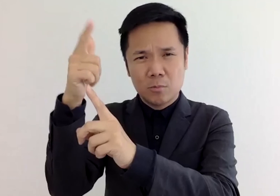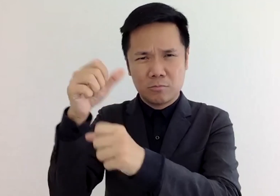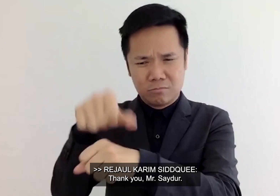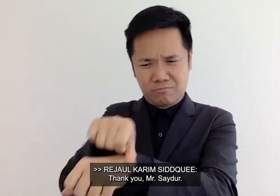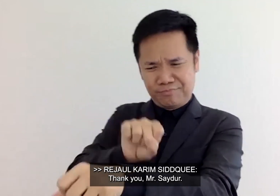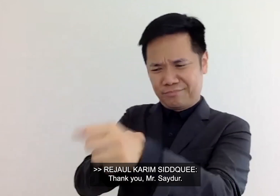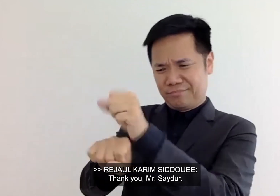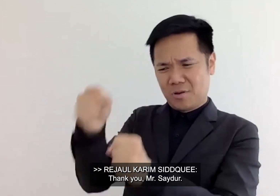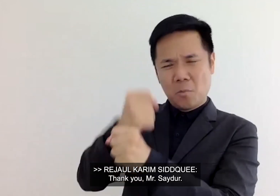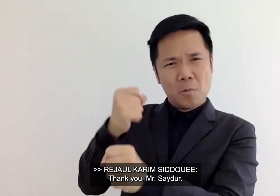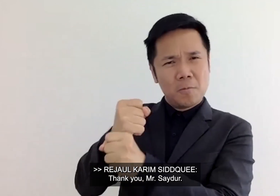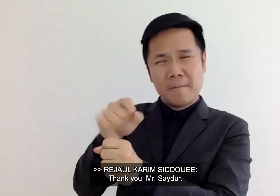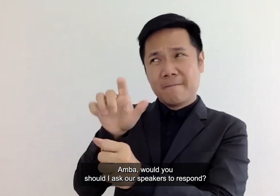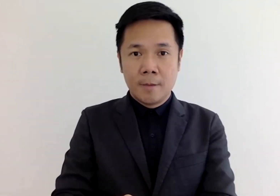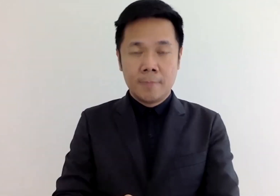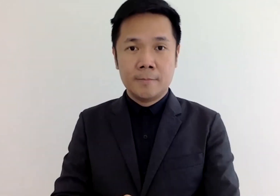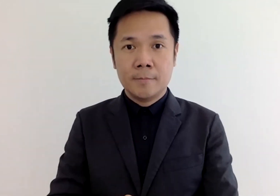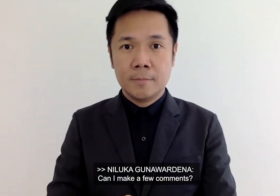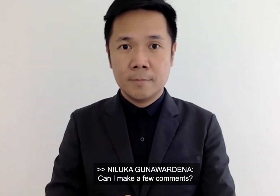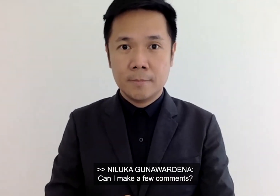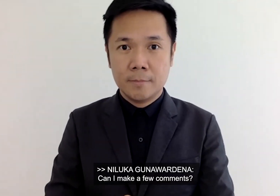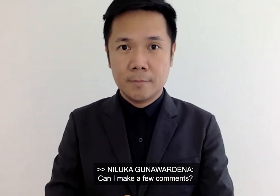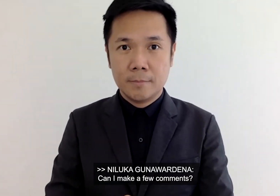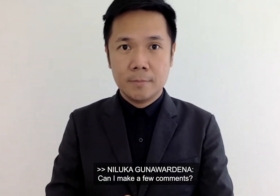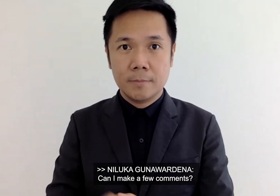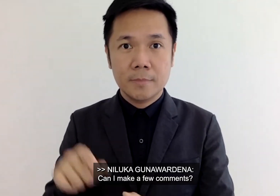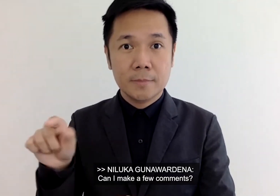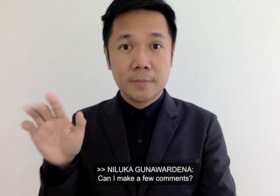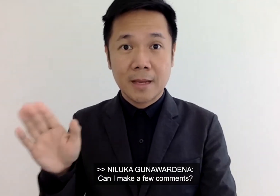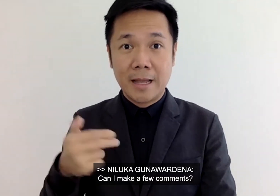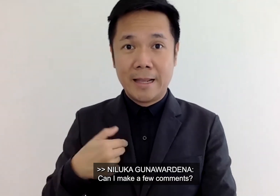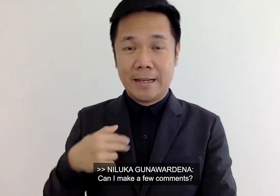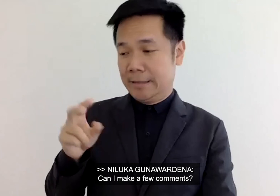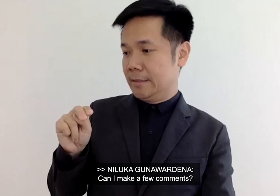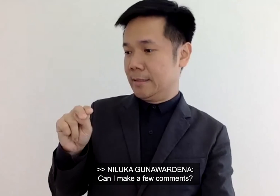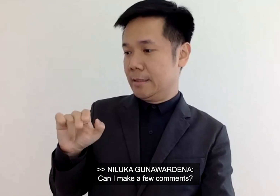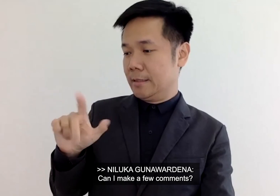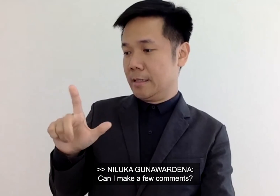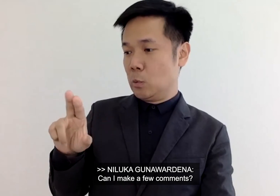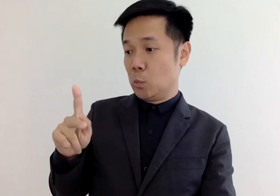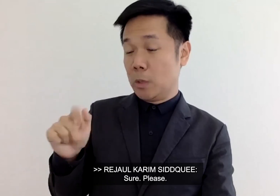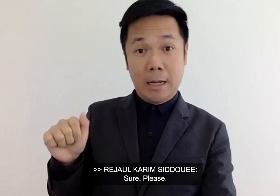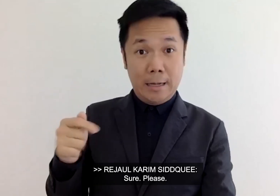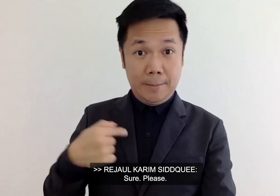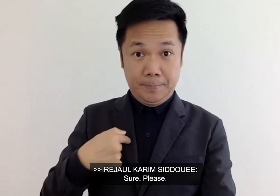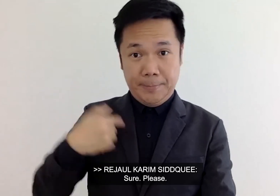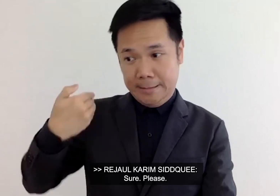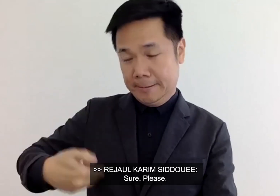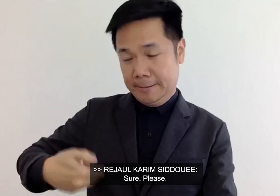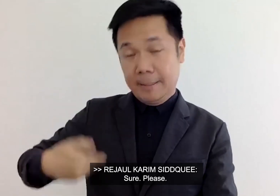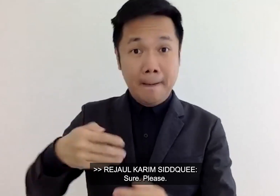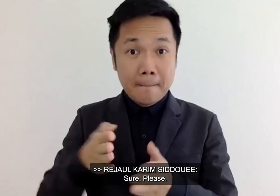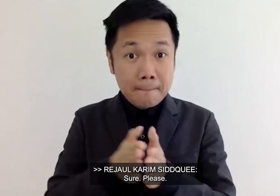uh thank you mr saeed raman reja this is niluka can i just make a few comments yes sure